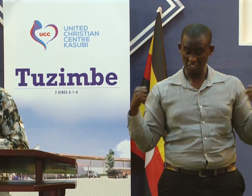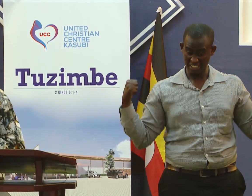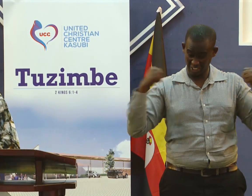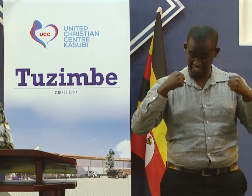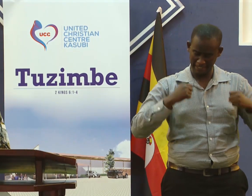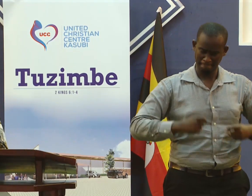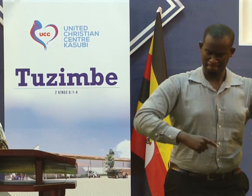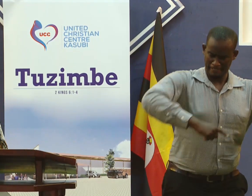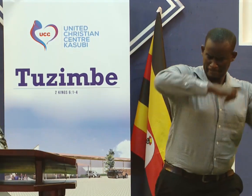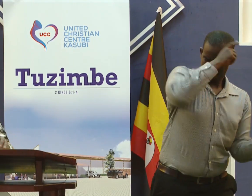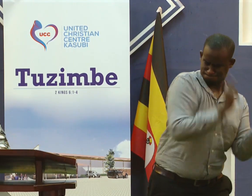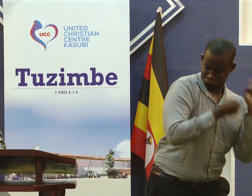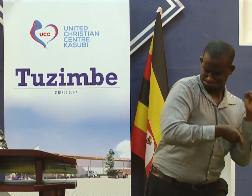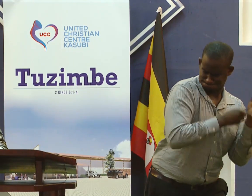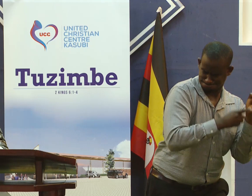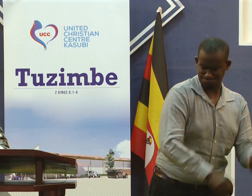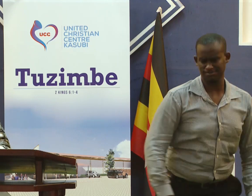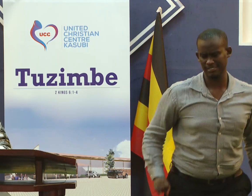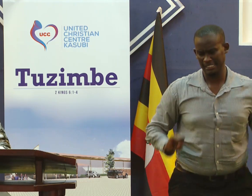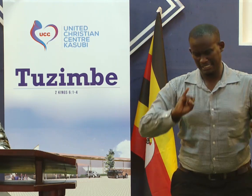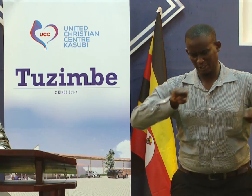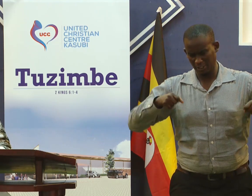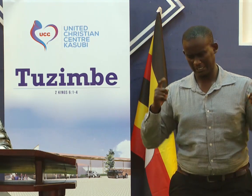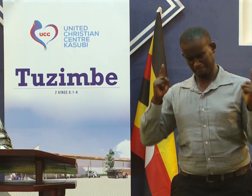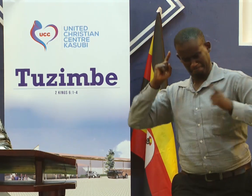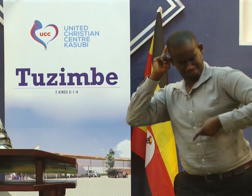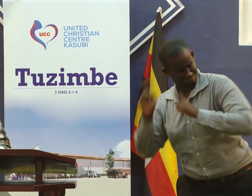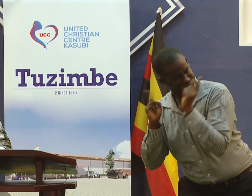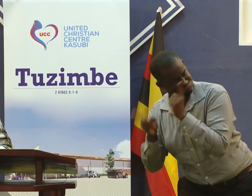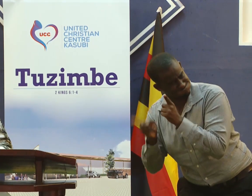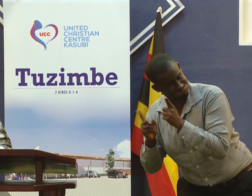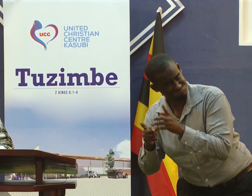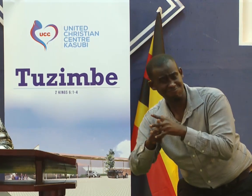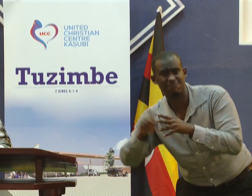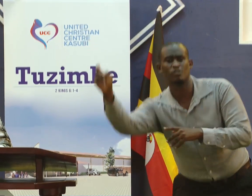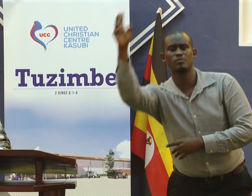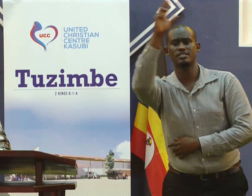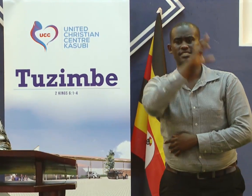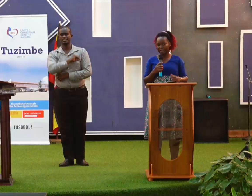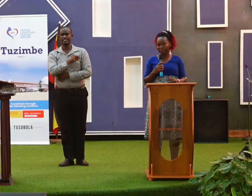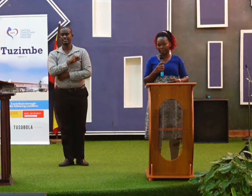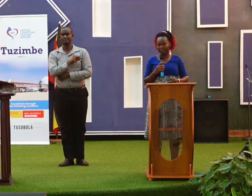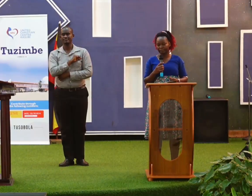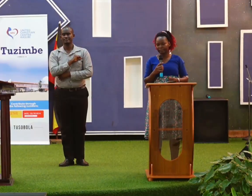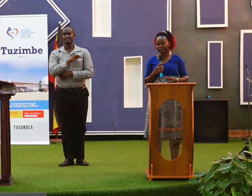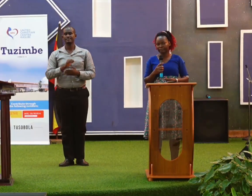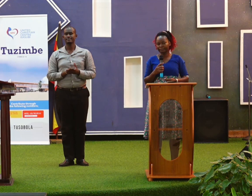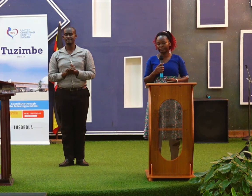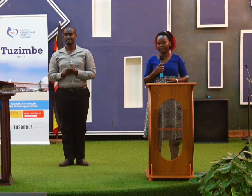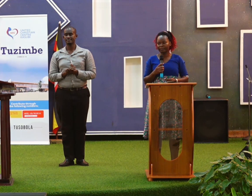And what he did is what I told you that the sin of immorality, run away from it. He had to run away.